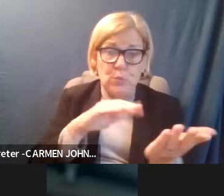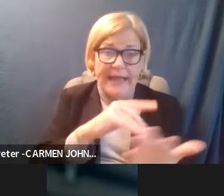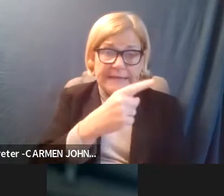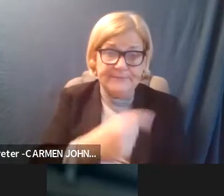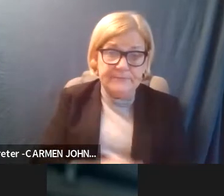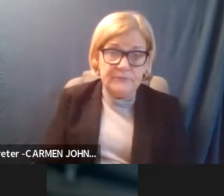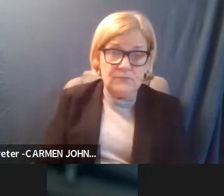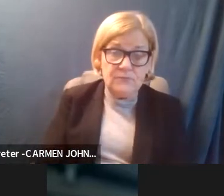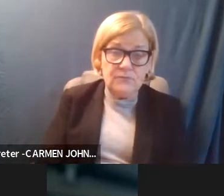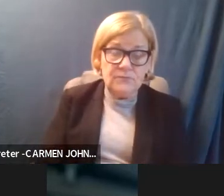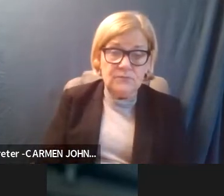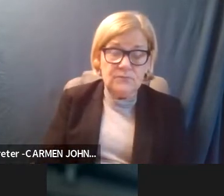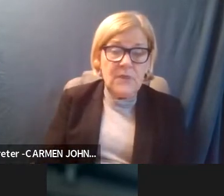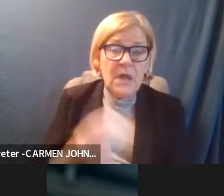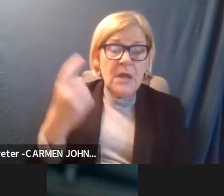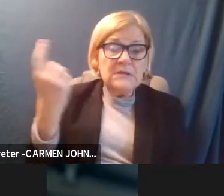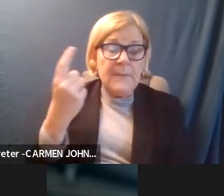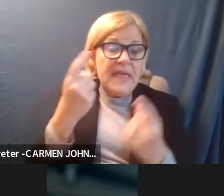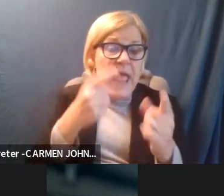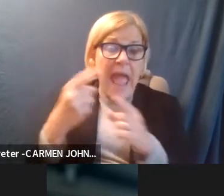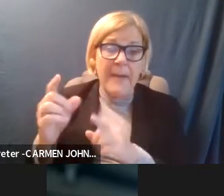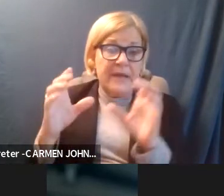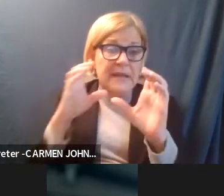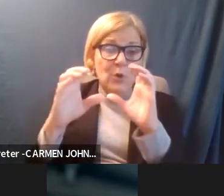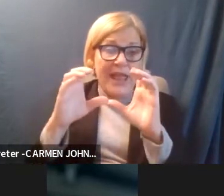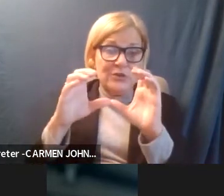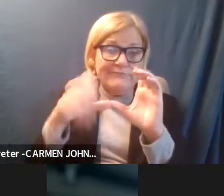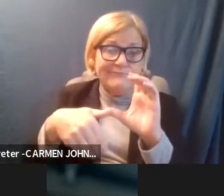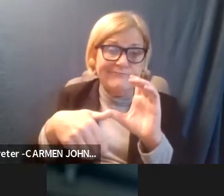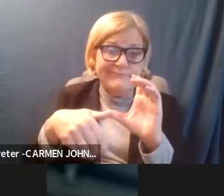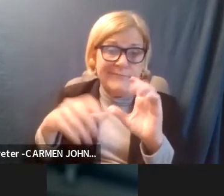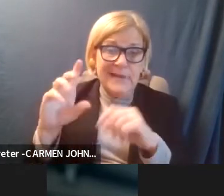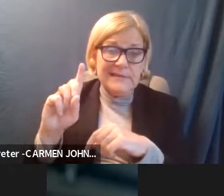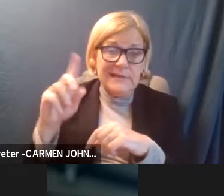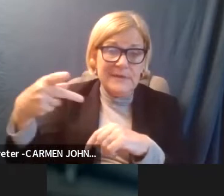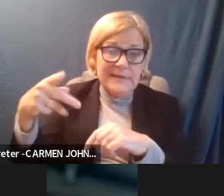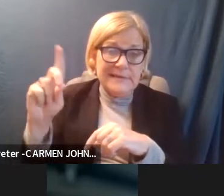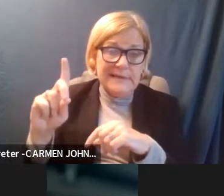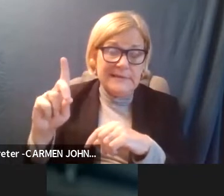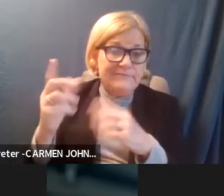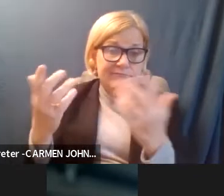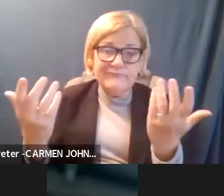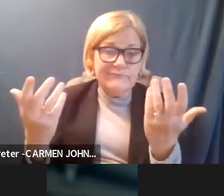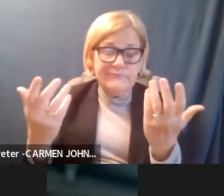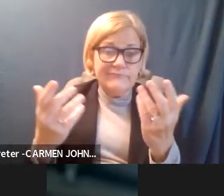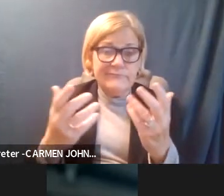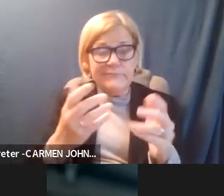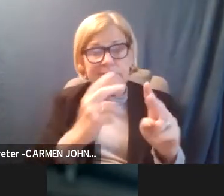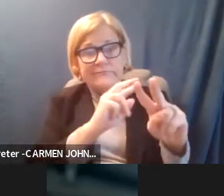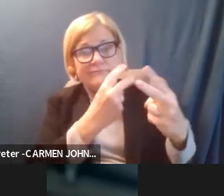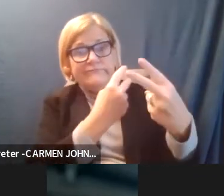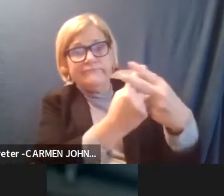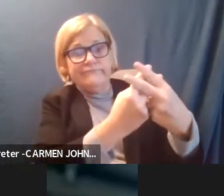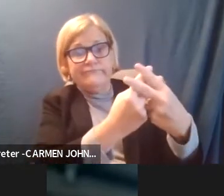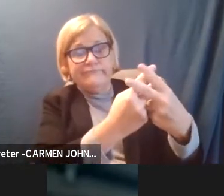Something happened, uh, communication, the ball was dropped with DPD, which had us sequestered on that little